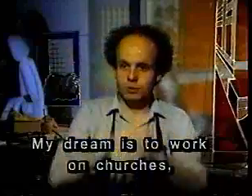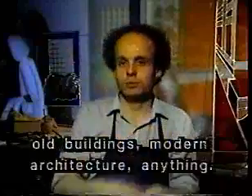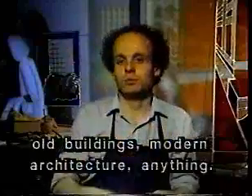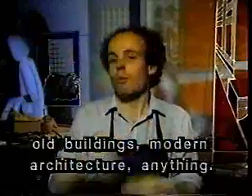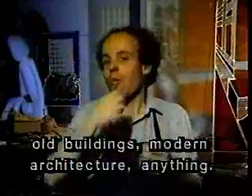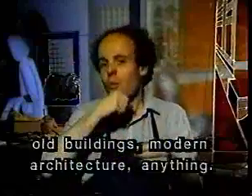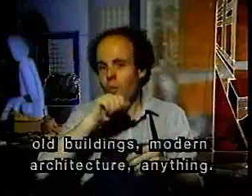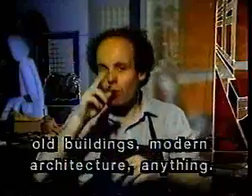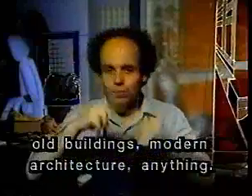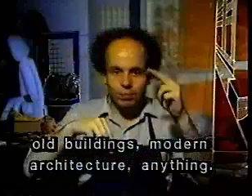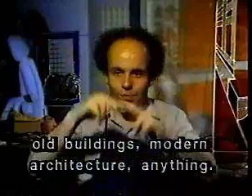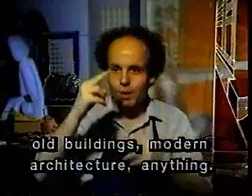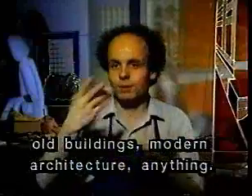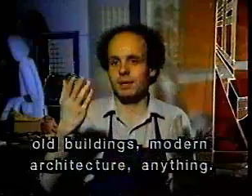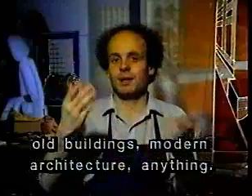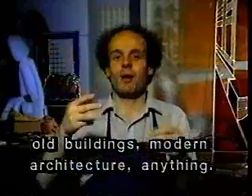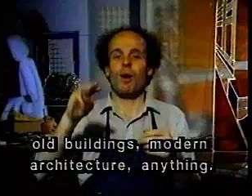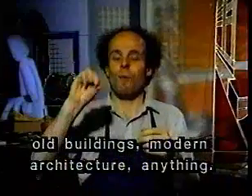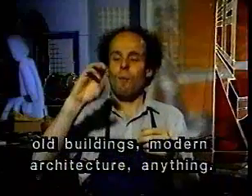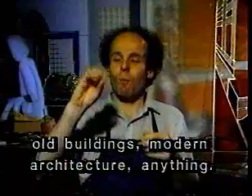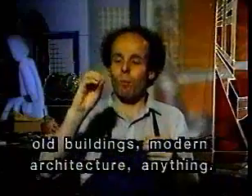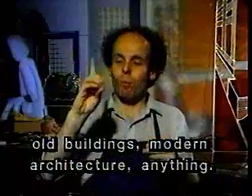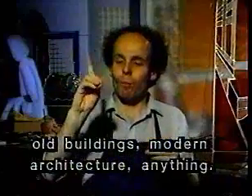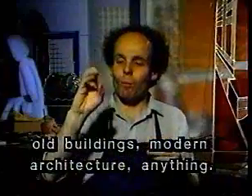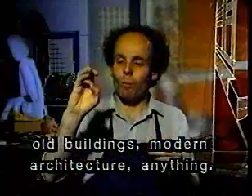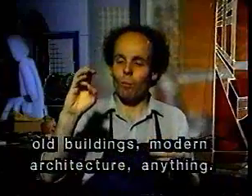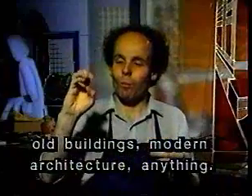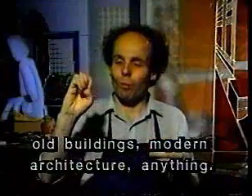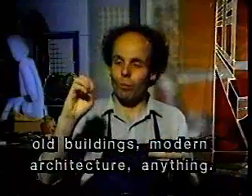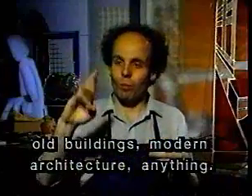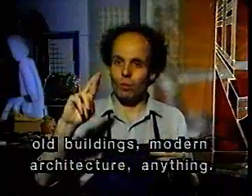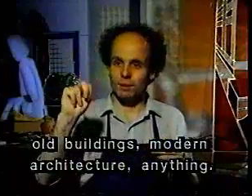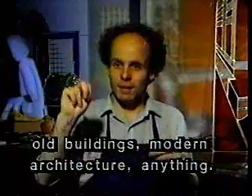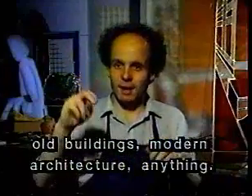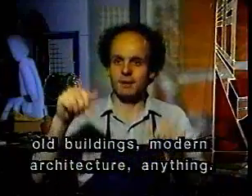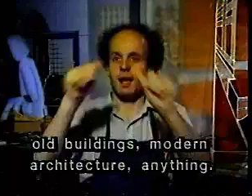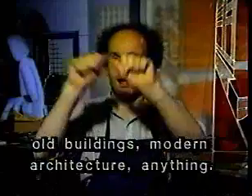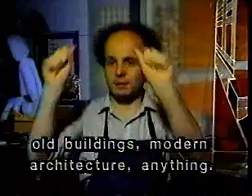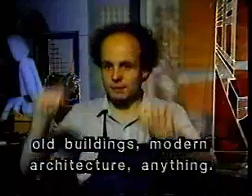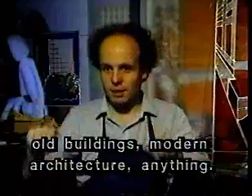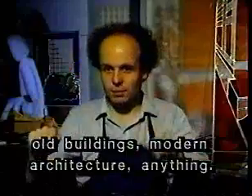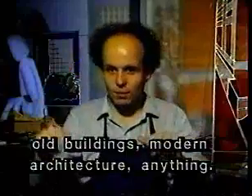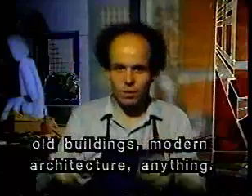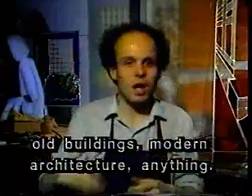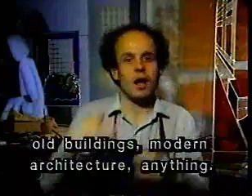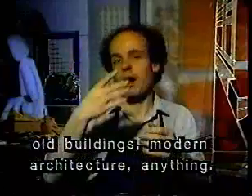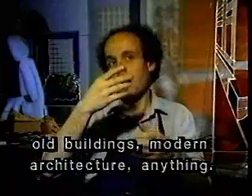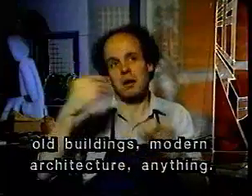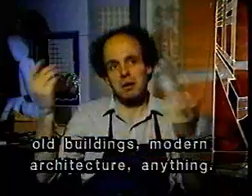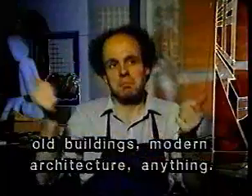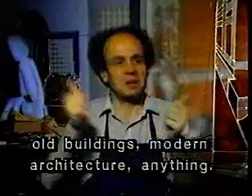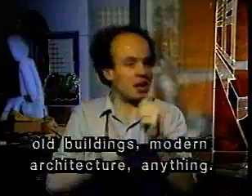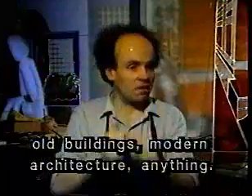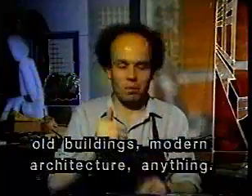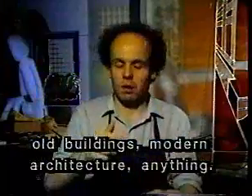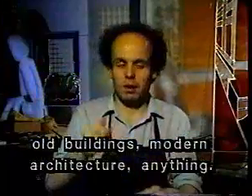old buildings, modern architecture, anything.